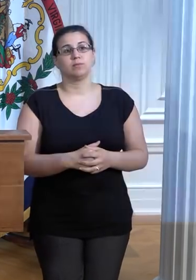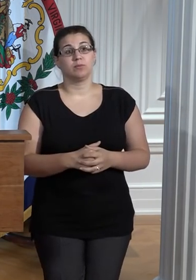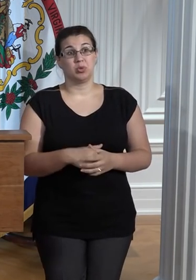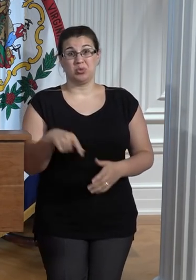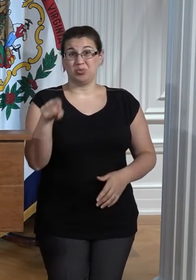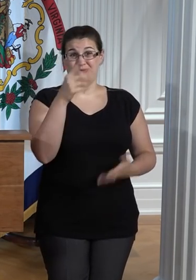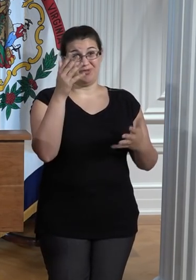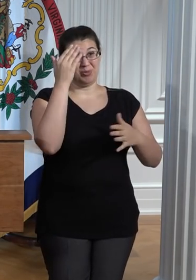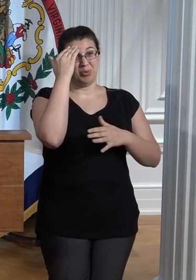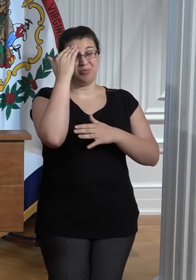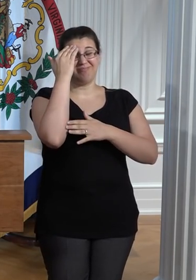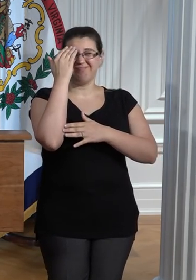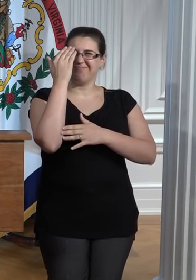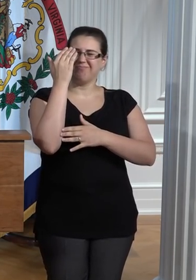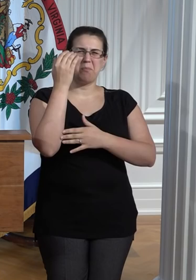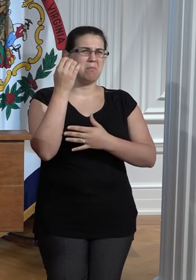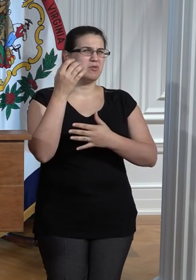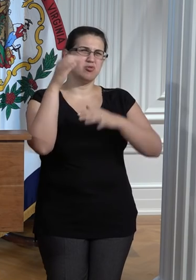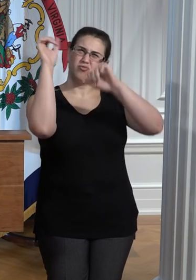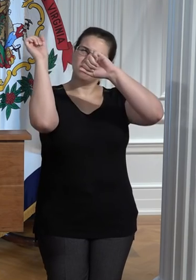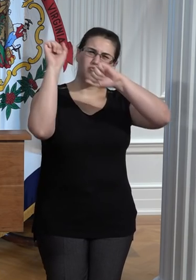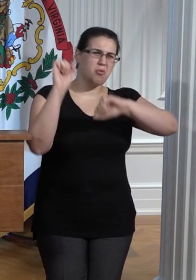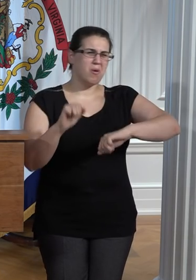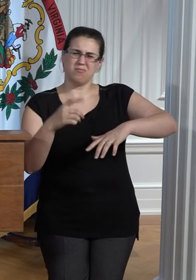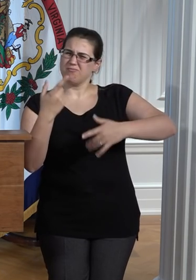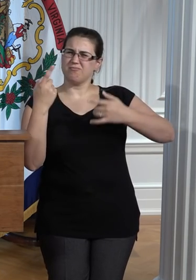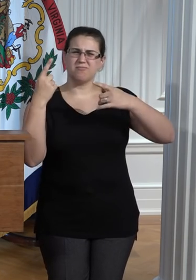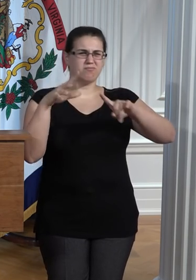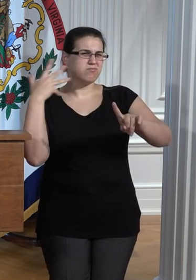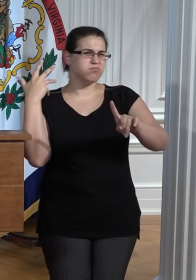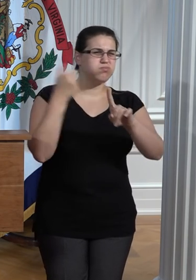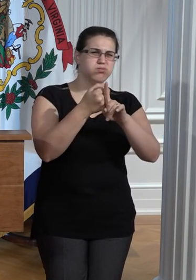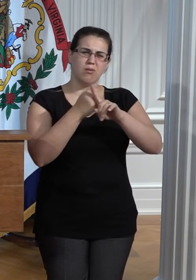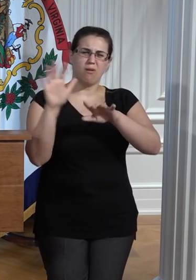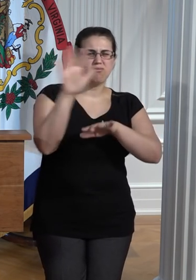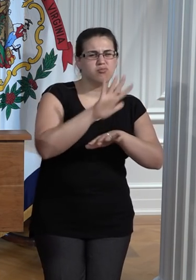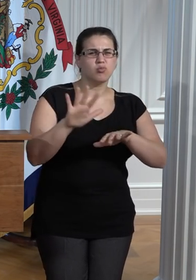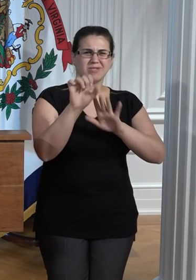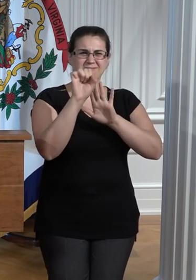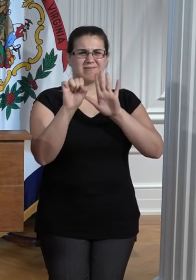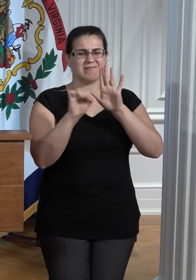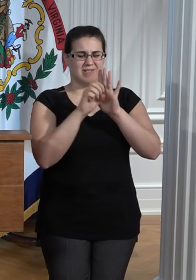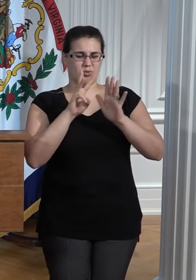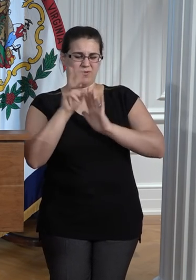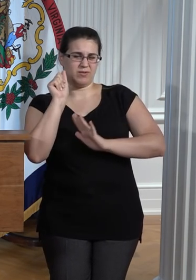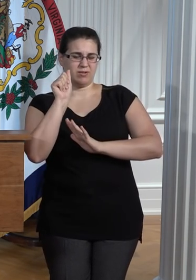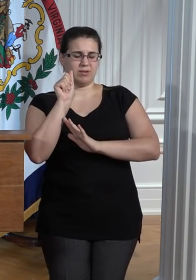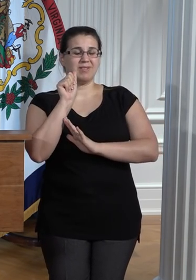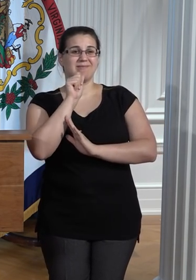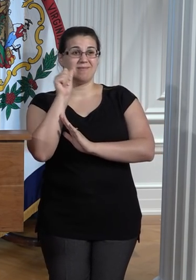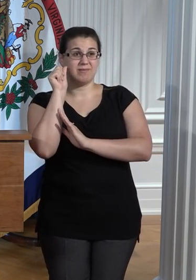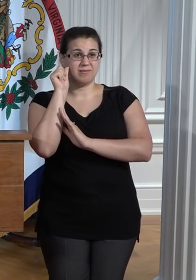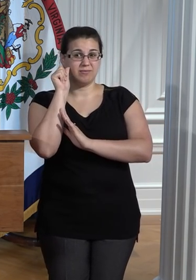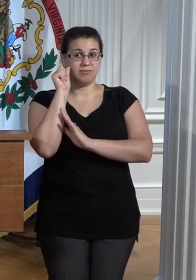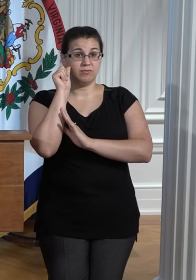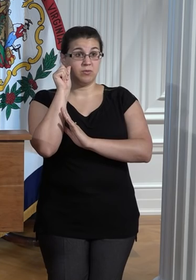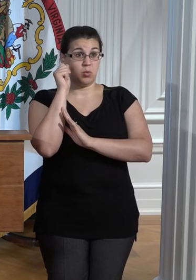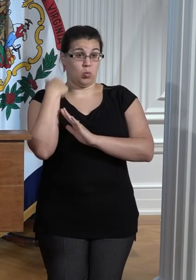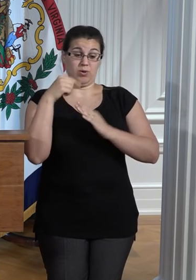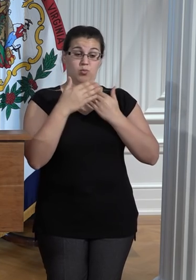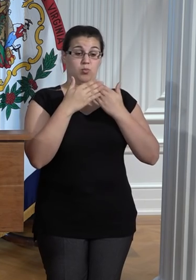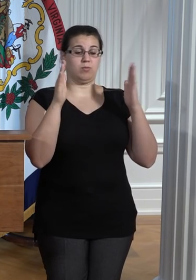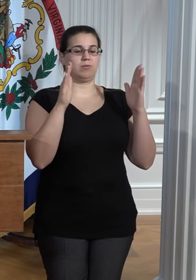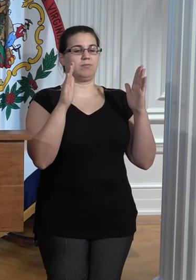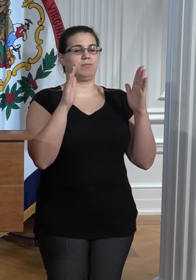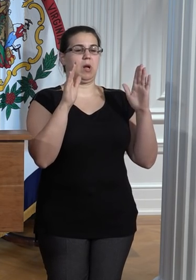blanketed nearly the entire state of West Virginia yesterday, and that's when we opened the state's Emergency Operations Center.